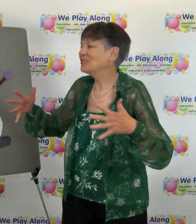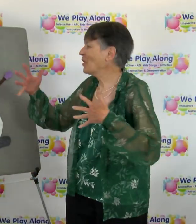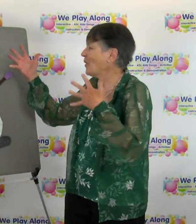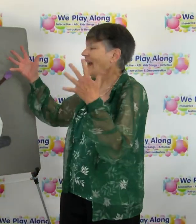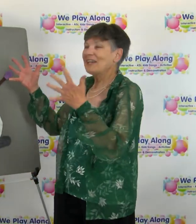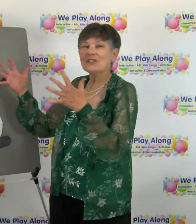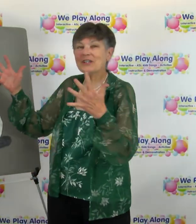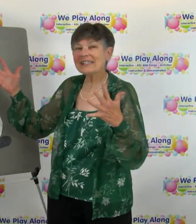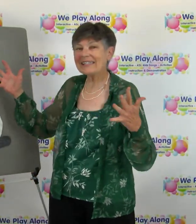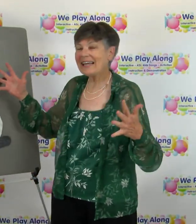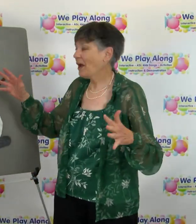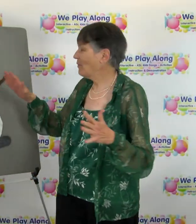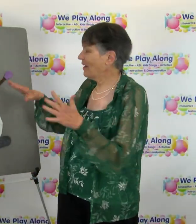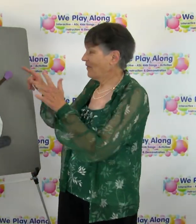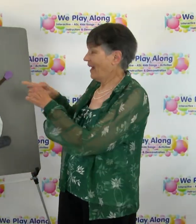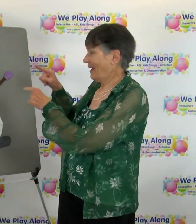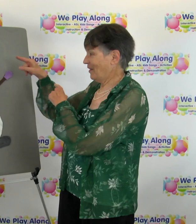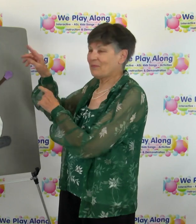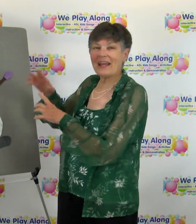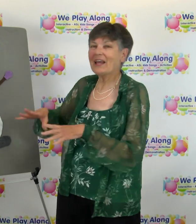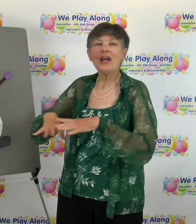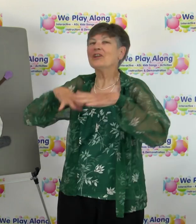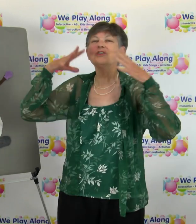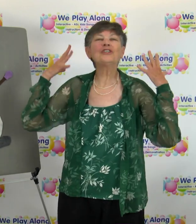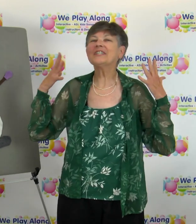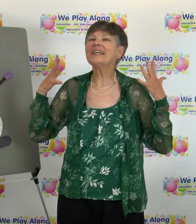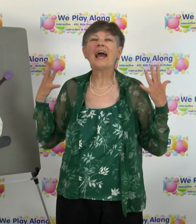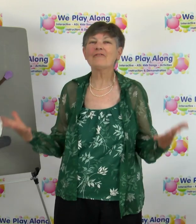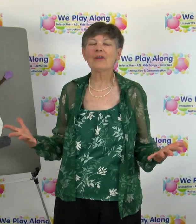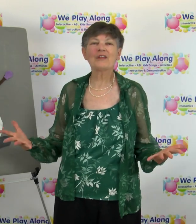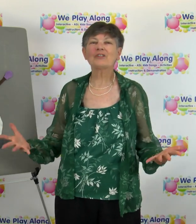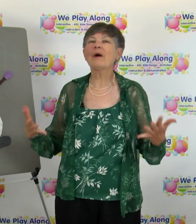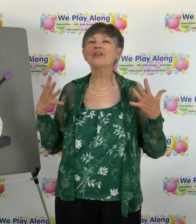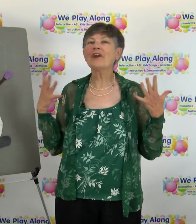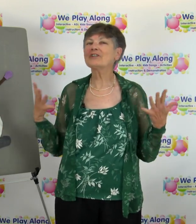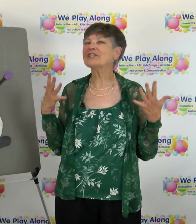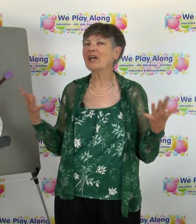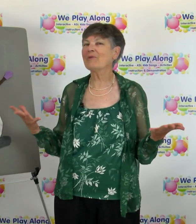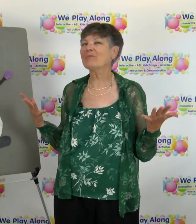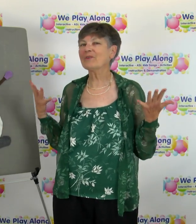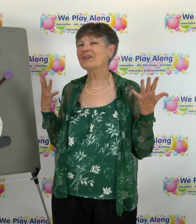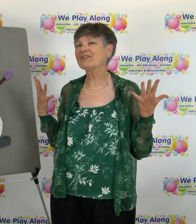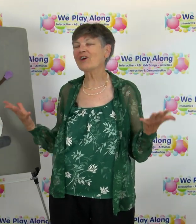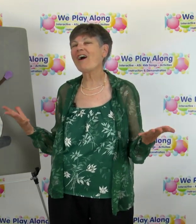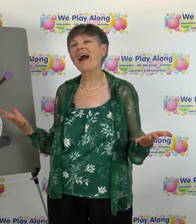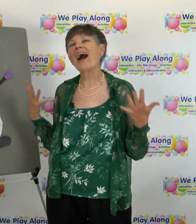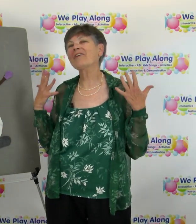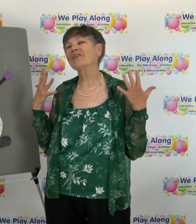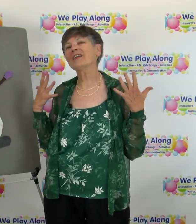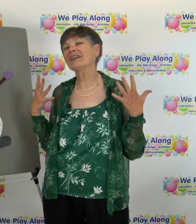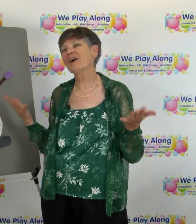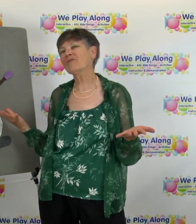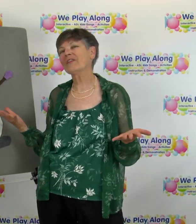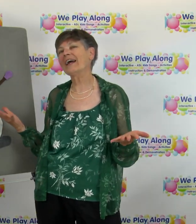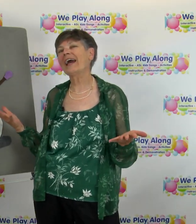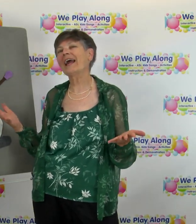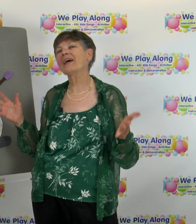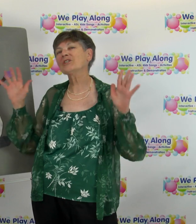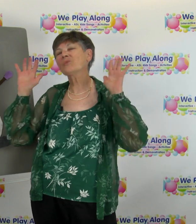So as you can see, well, you just need to have fun with this My daughter just came up with this song I fell in love with it And I just